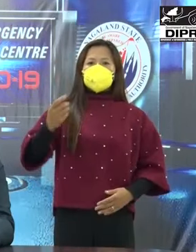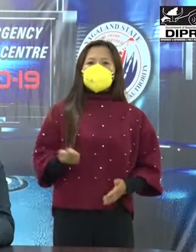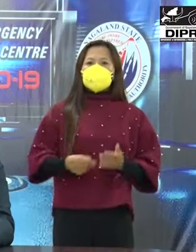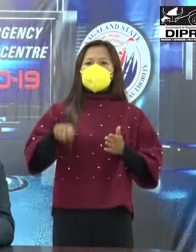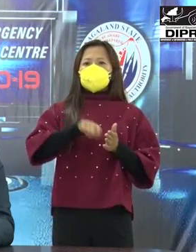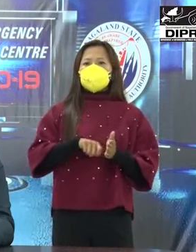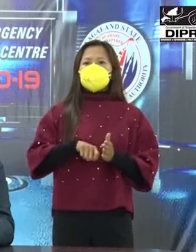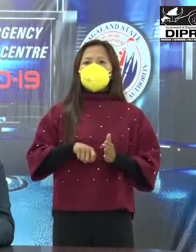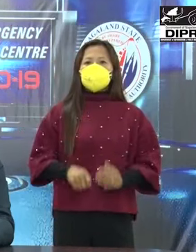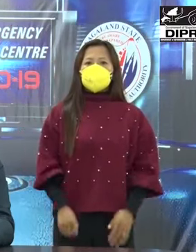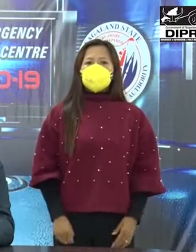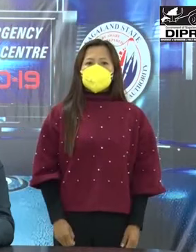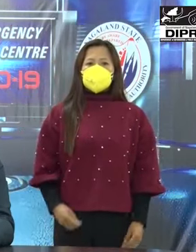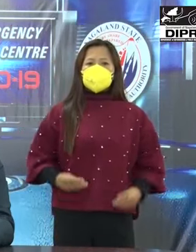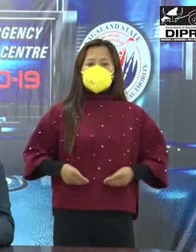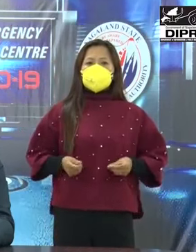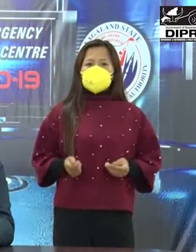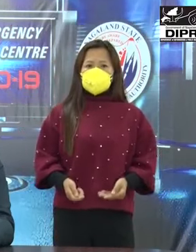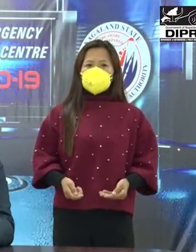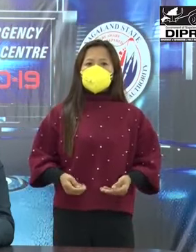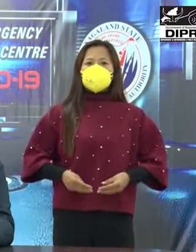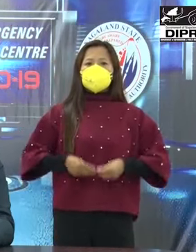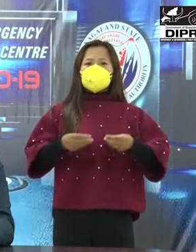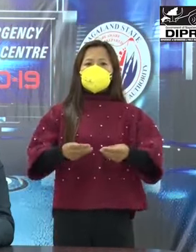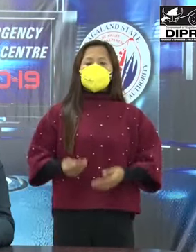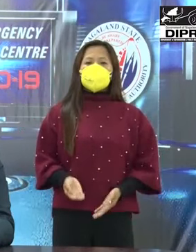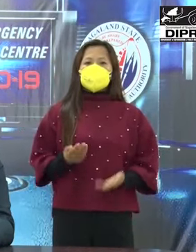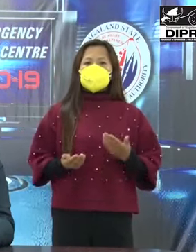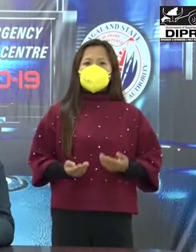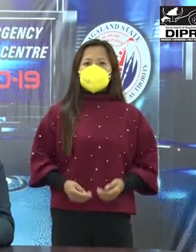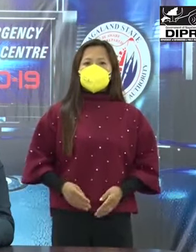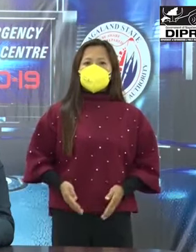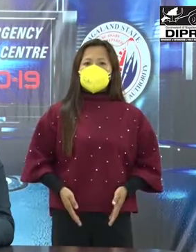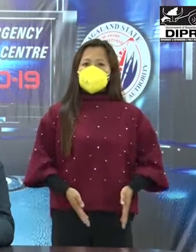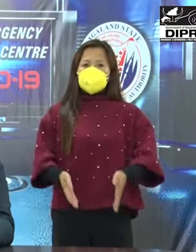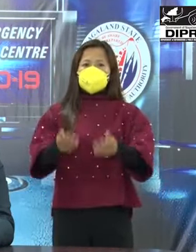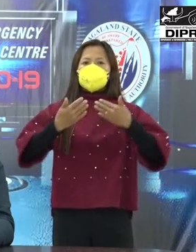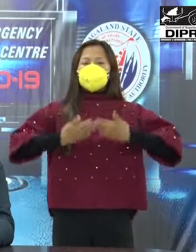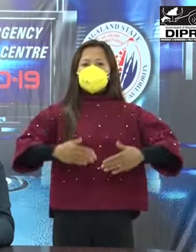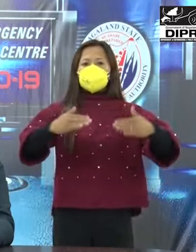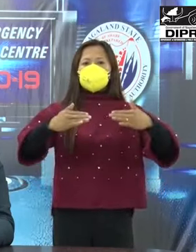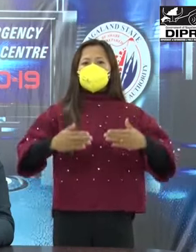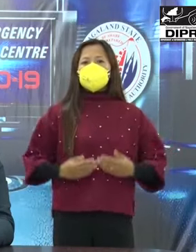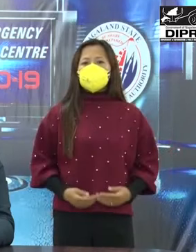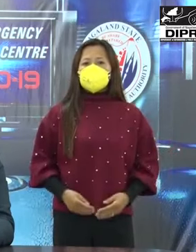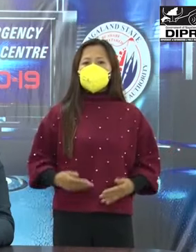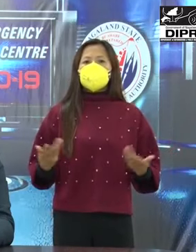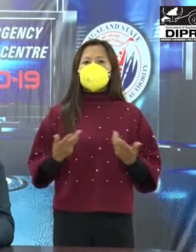period, gradually several activities have got allowed. However,